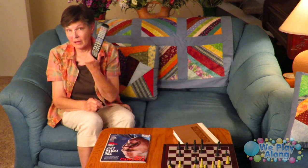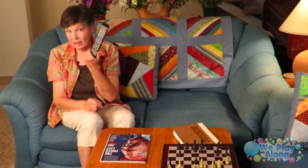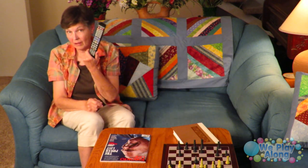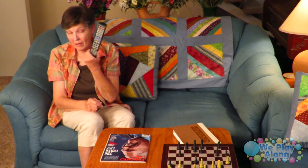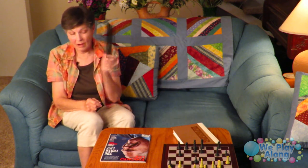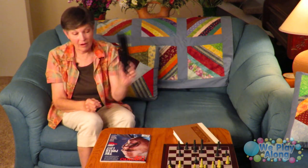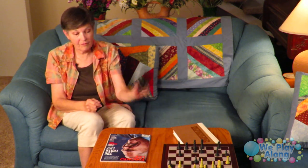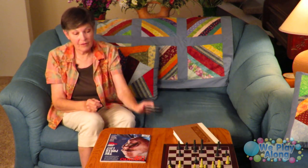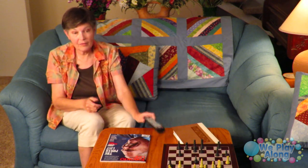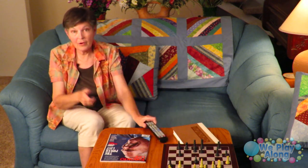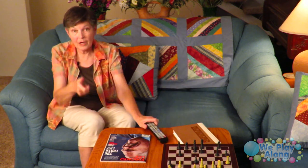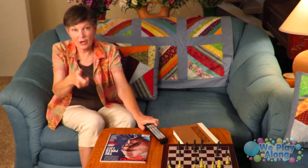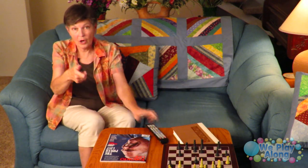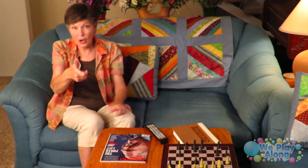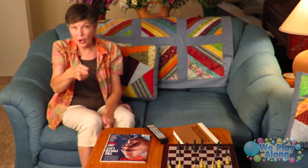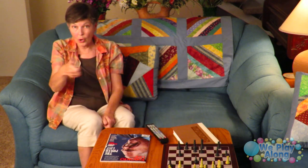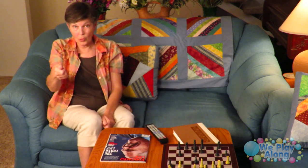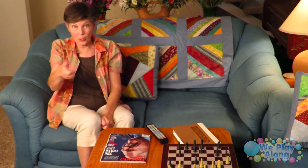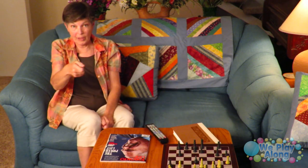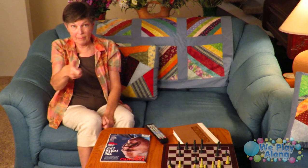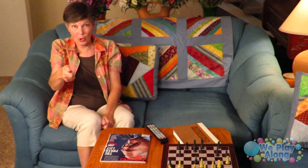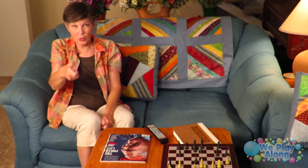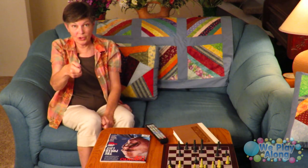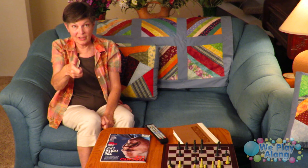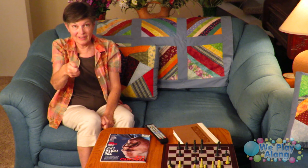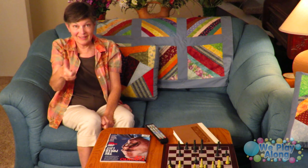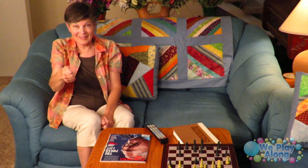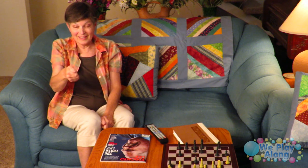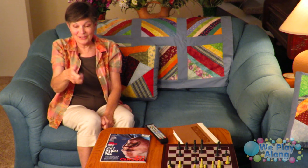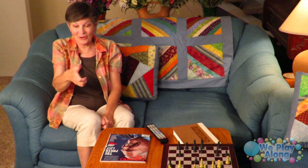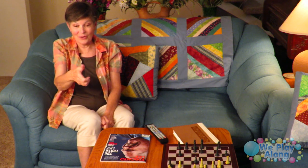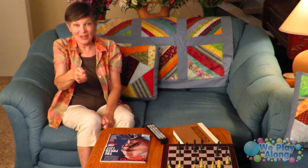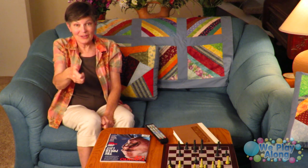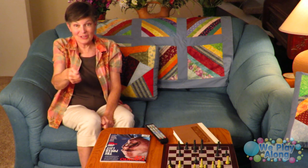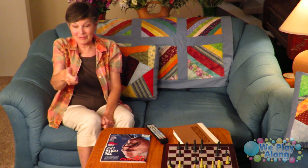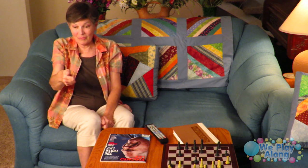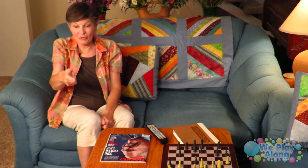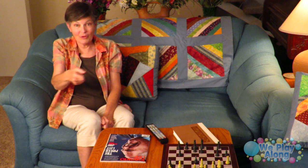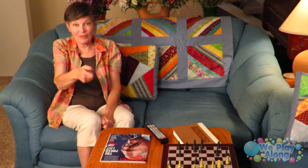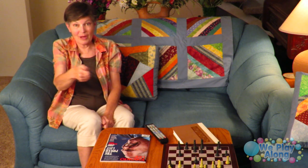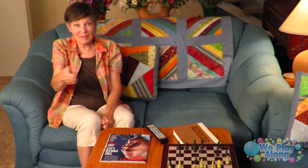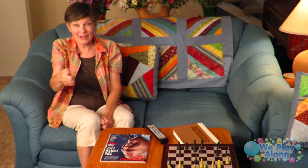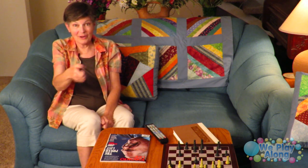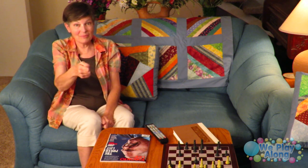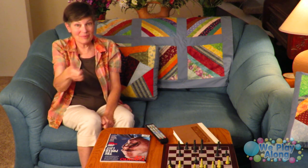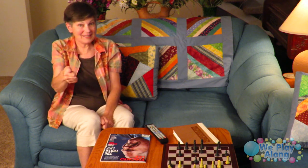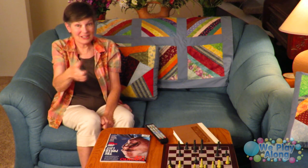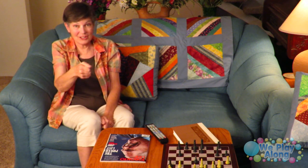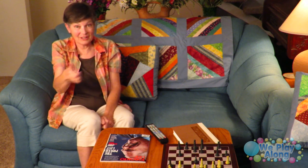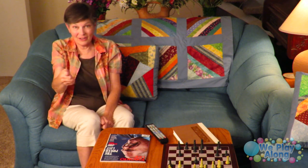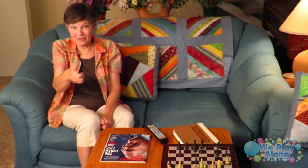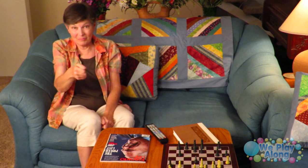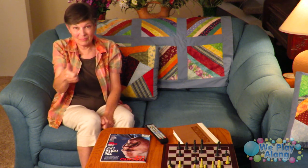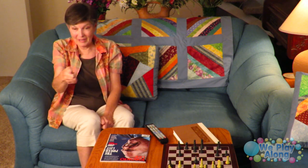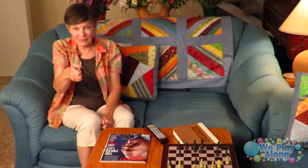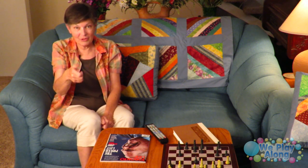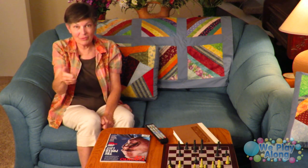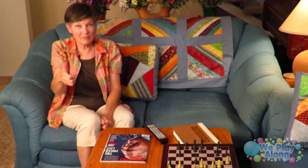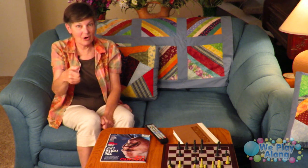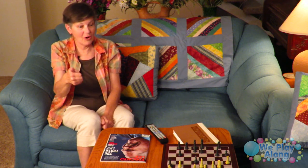all favorite remote so you just move your thumb like you're touching you know playing with a remote